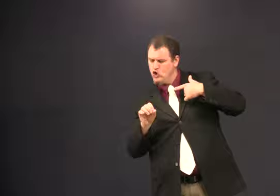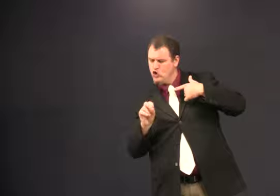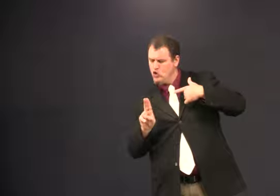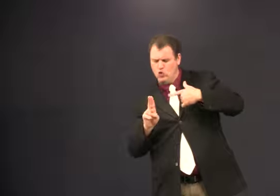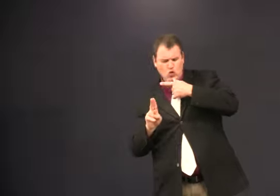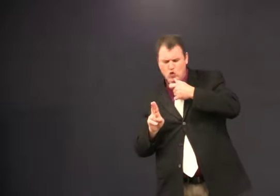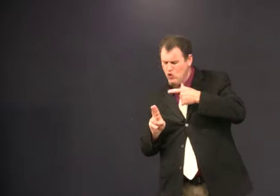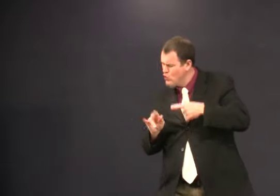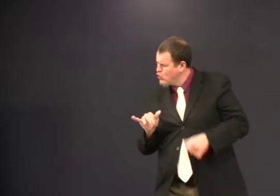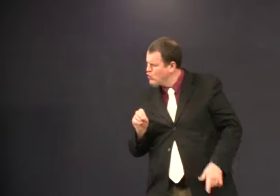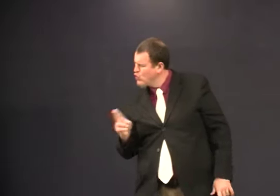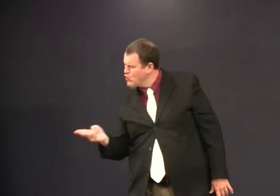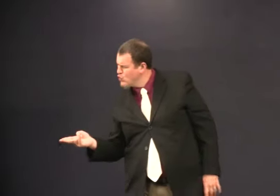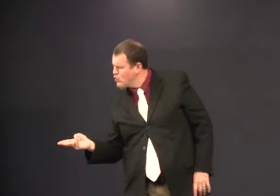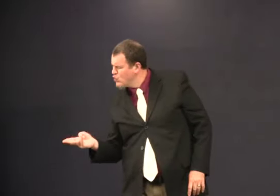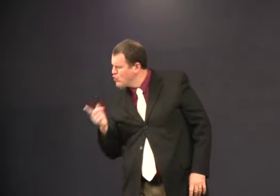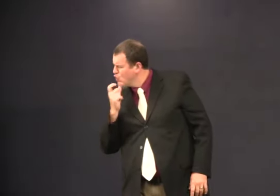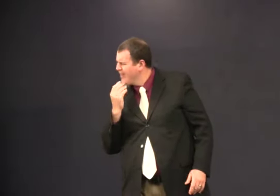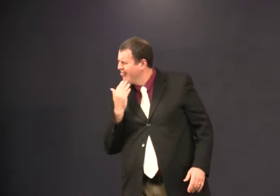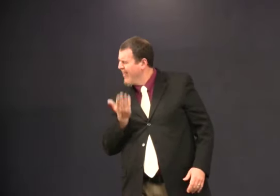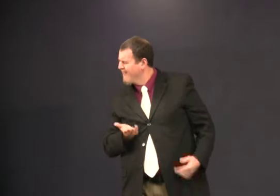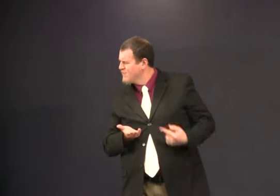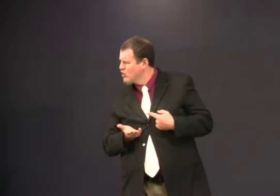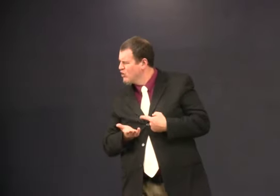thank you who do you say thank you to